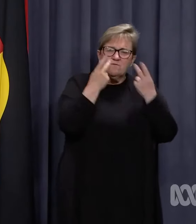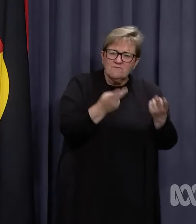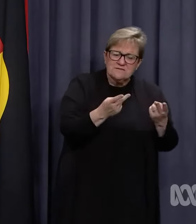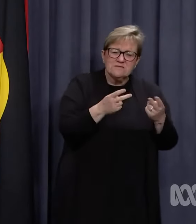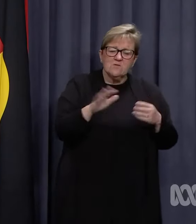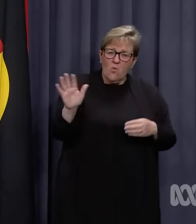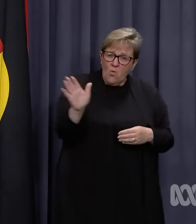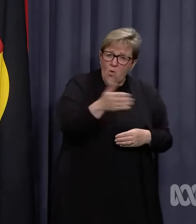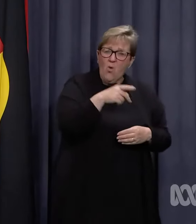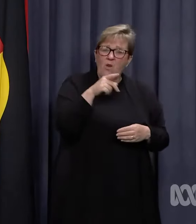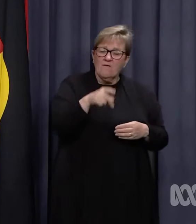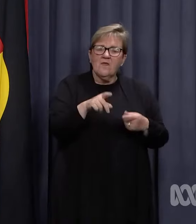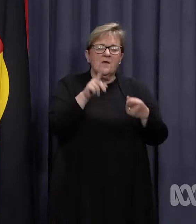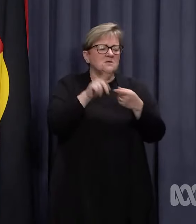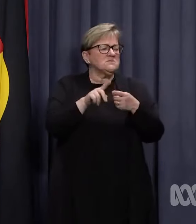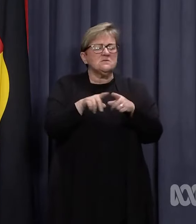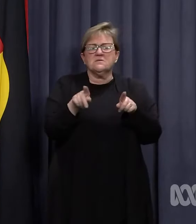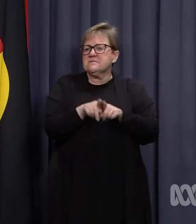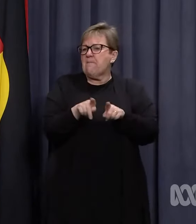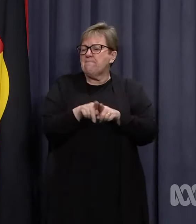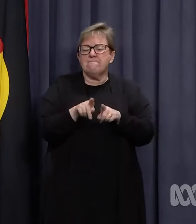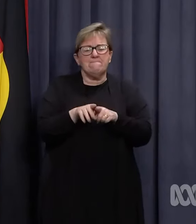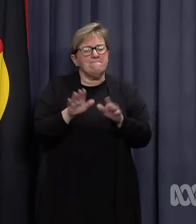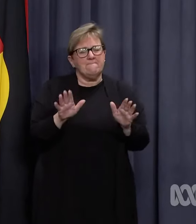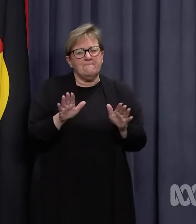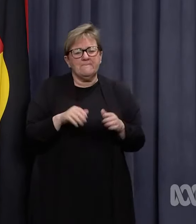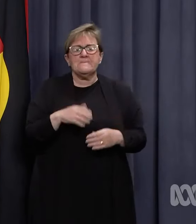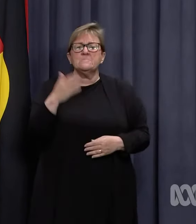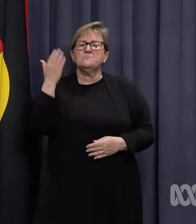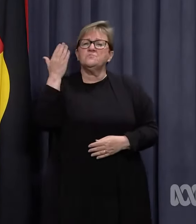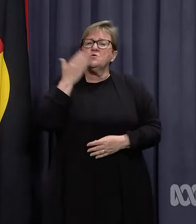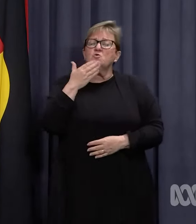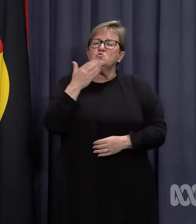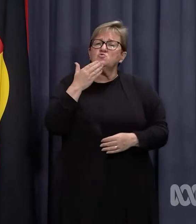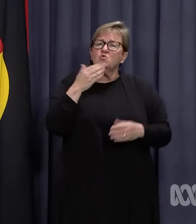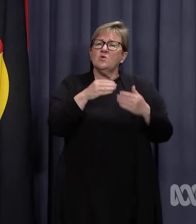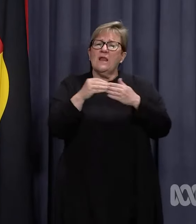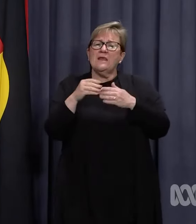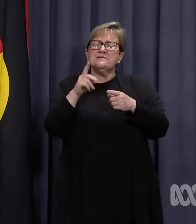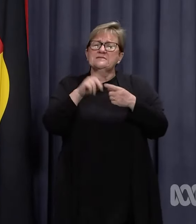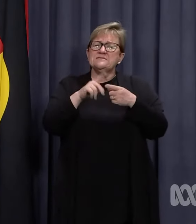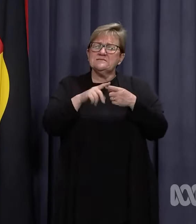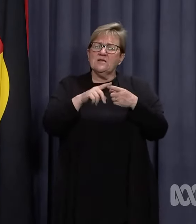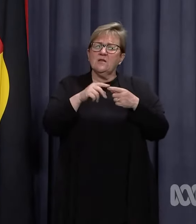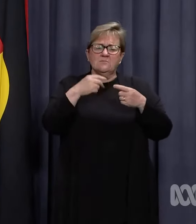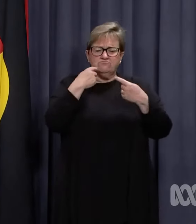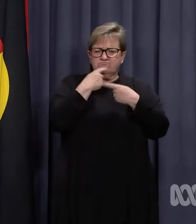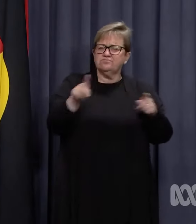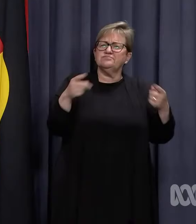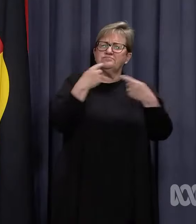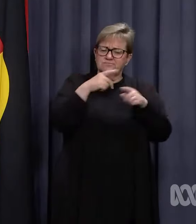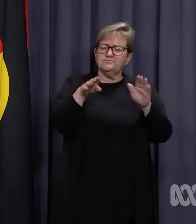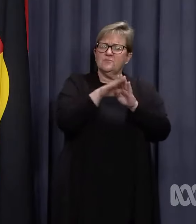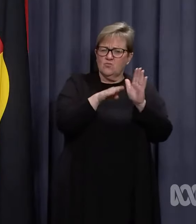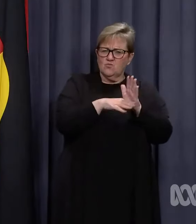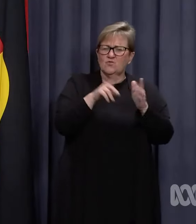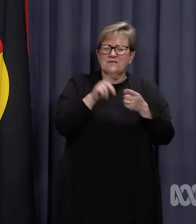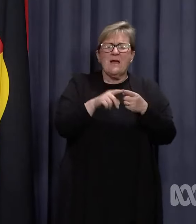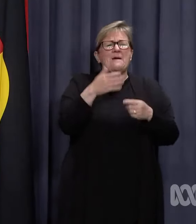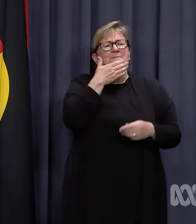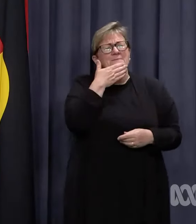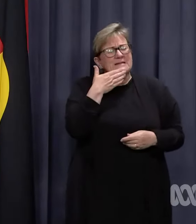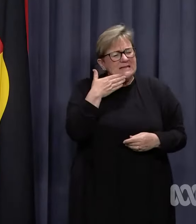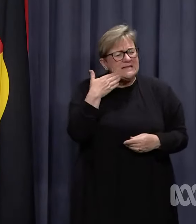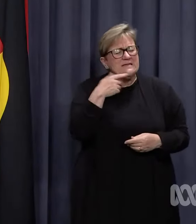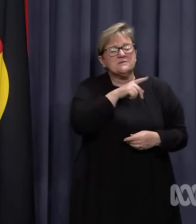all of those remain the same. School leaders will continue to apply these measures. But please